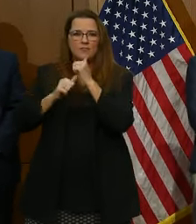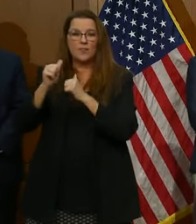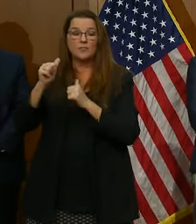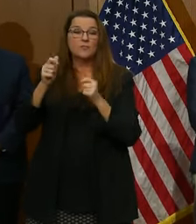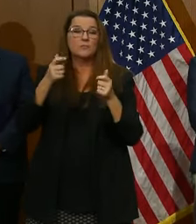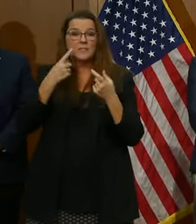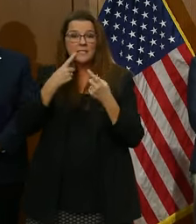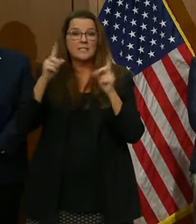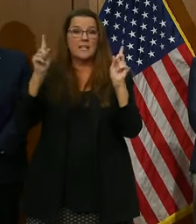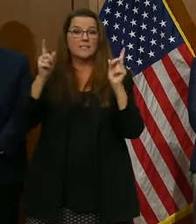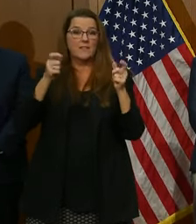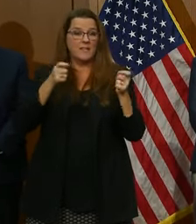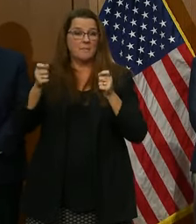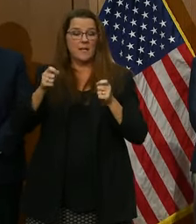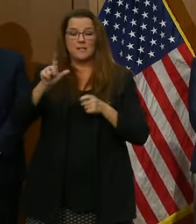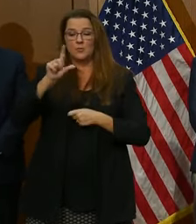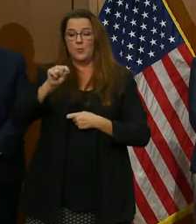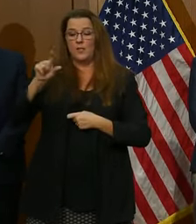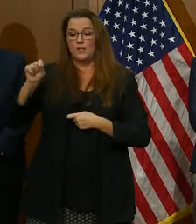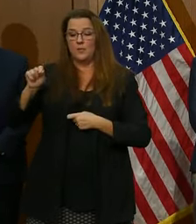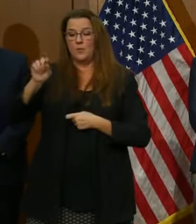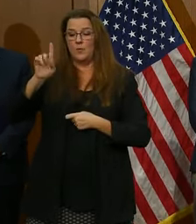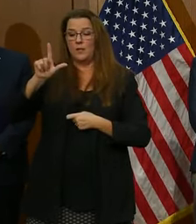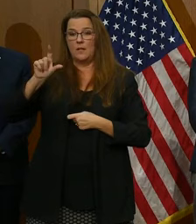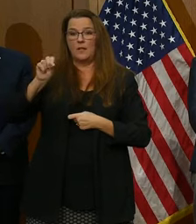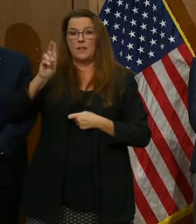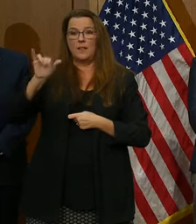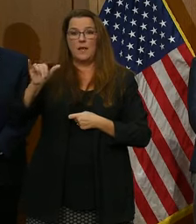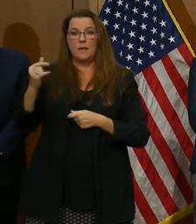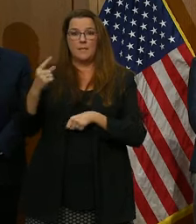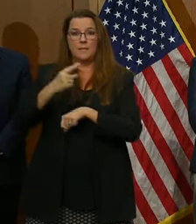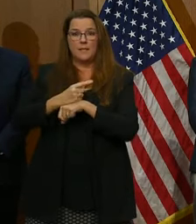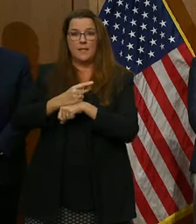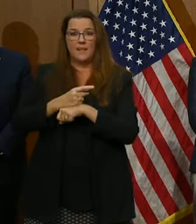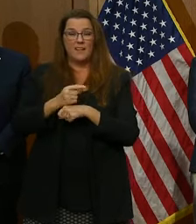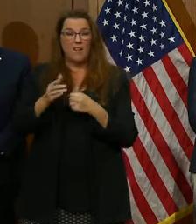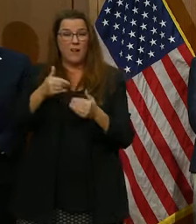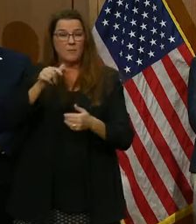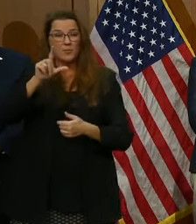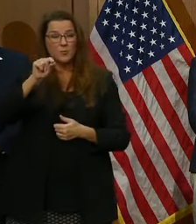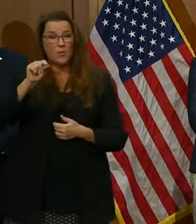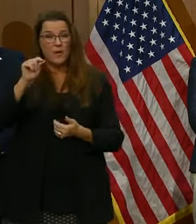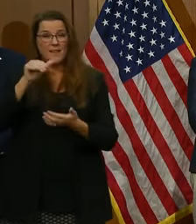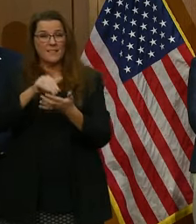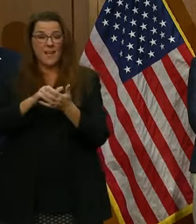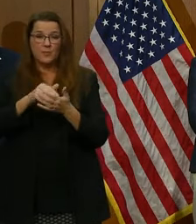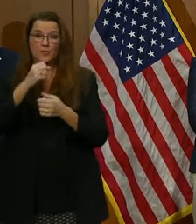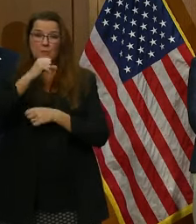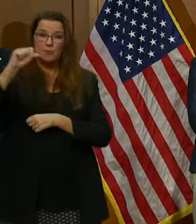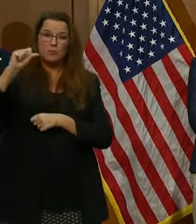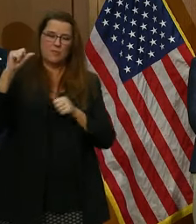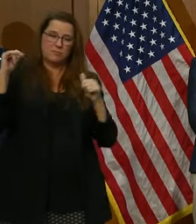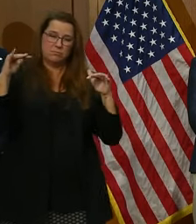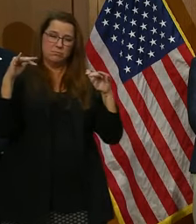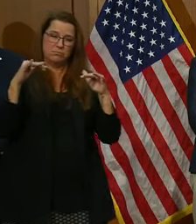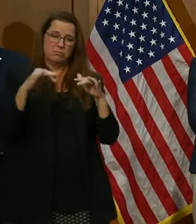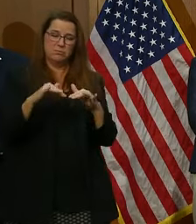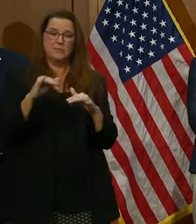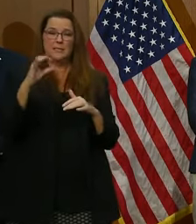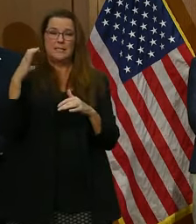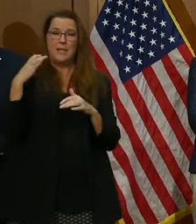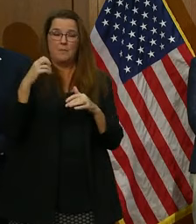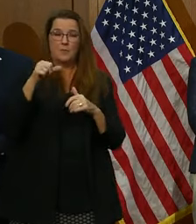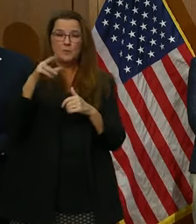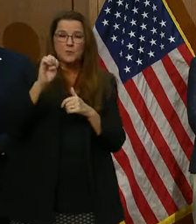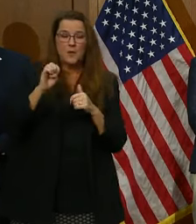Lobby Day, during which approximately 20,000 protesters flooded Capitol Square and surrounding streets